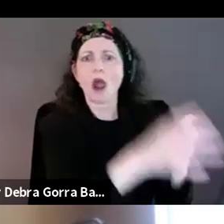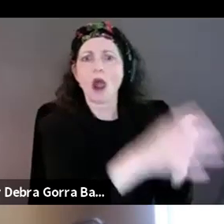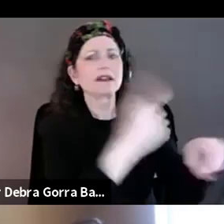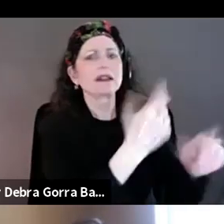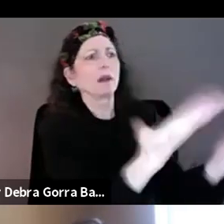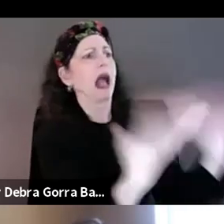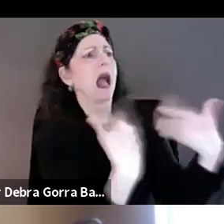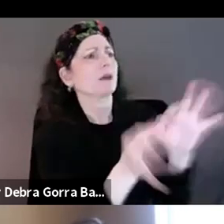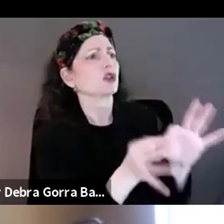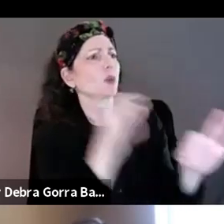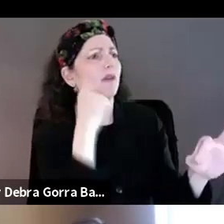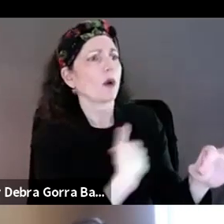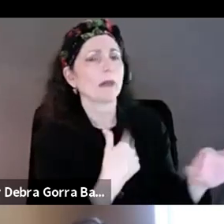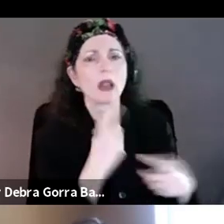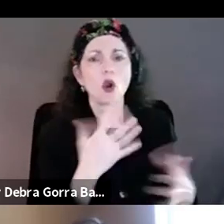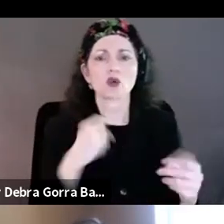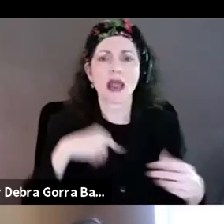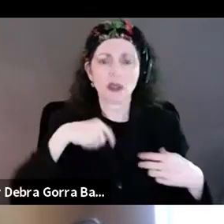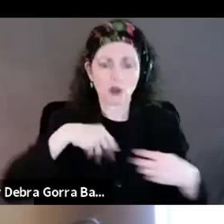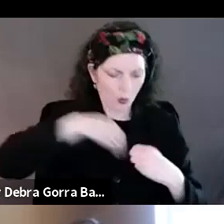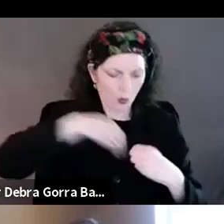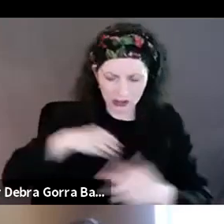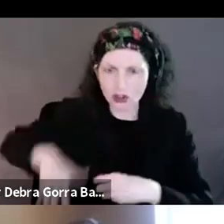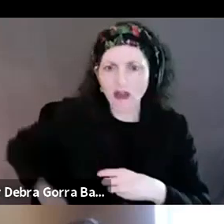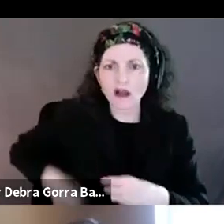pocket for a card or something that says I'm deaf.